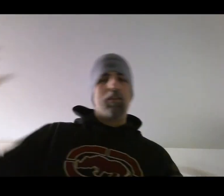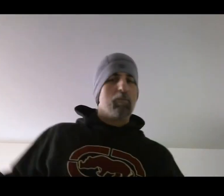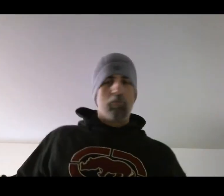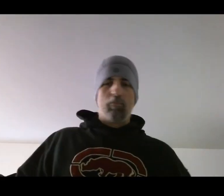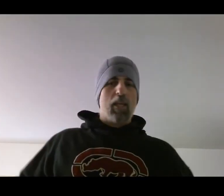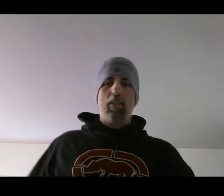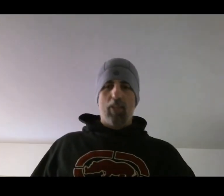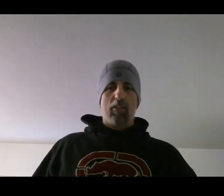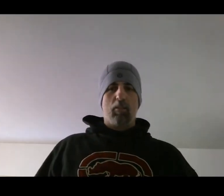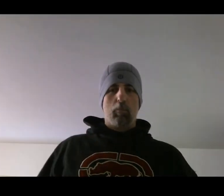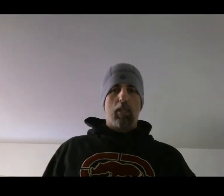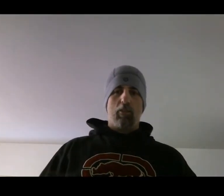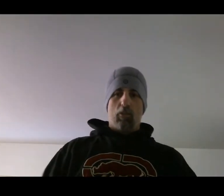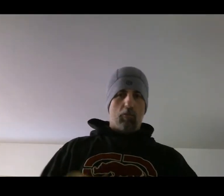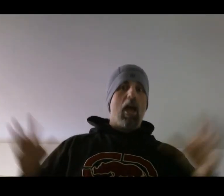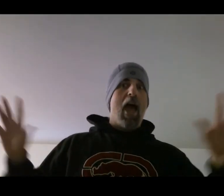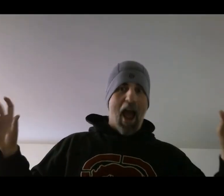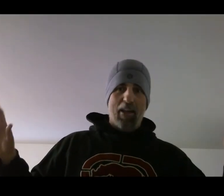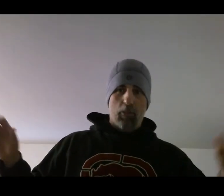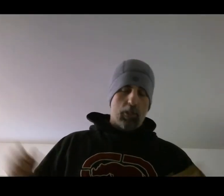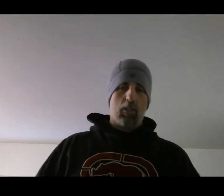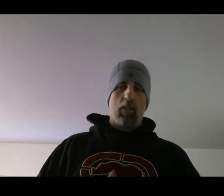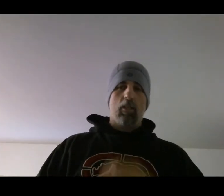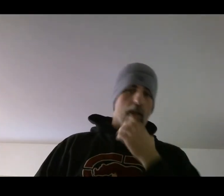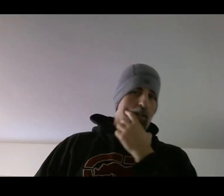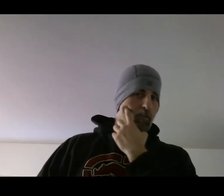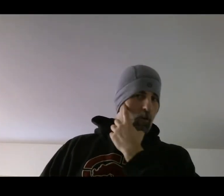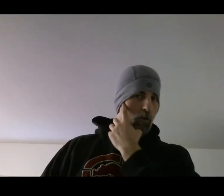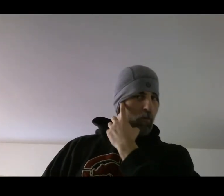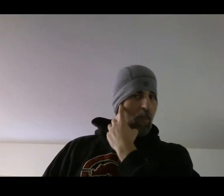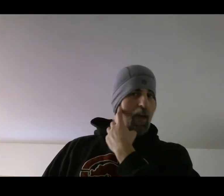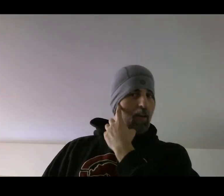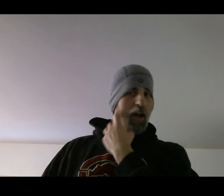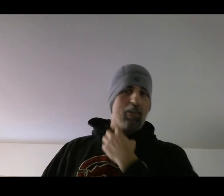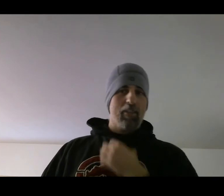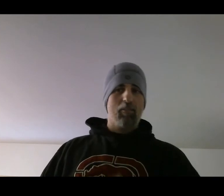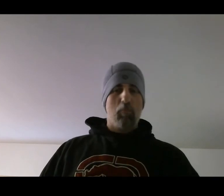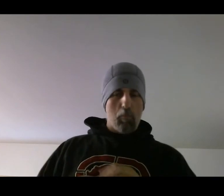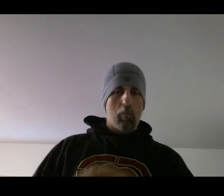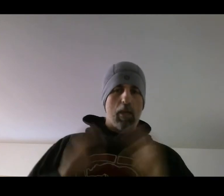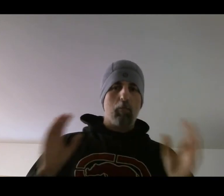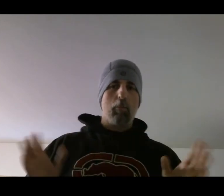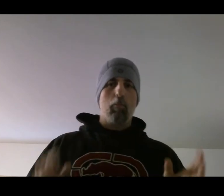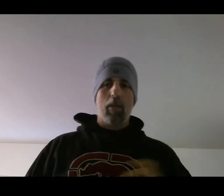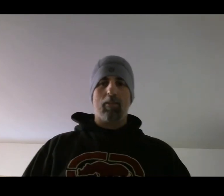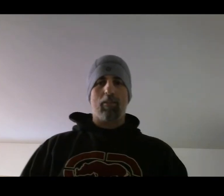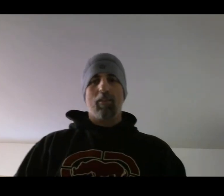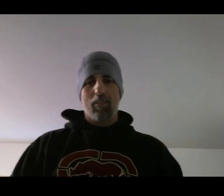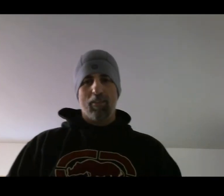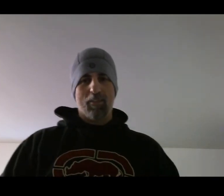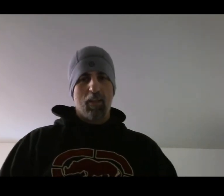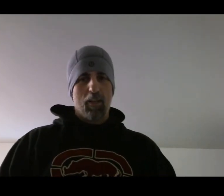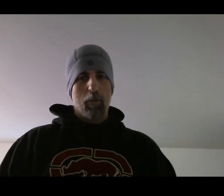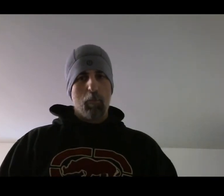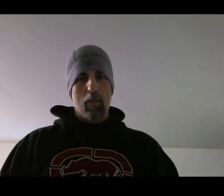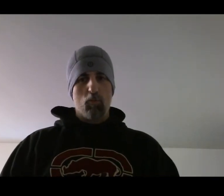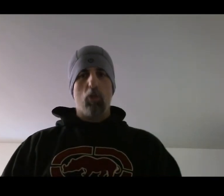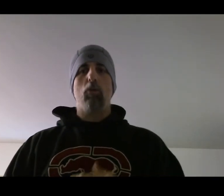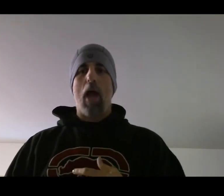it doesn't because of accuracy. so I think making people miss is is what you have